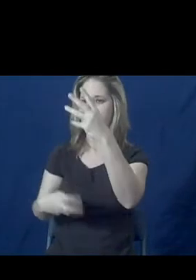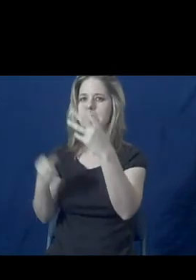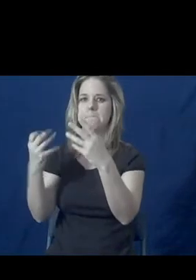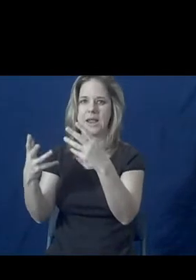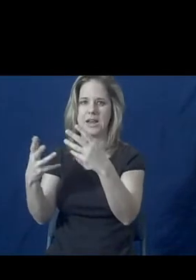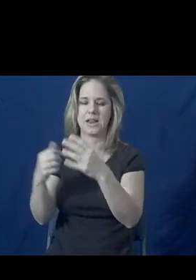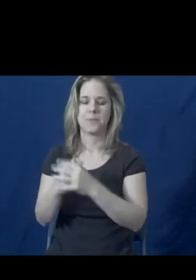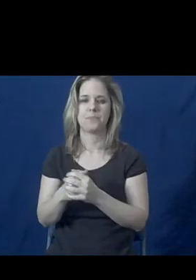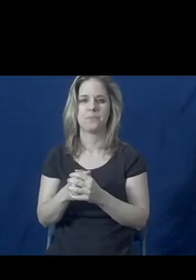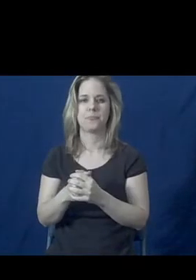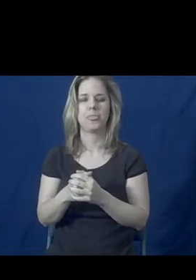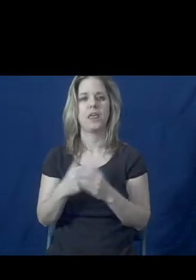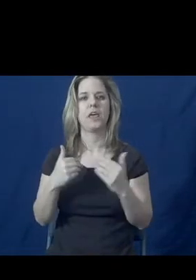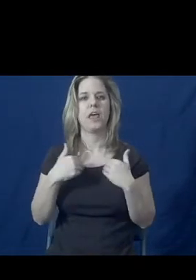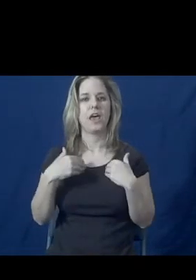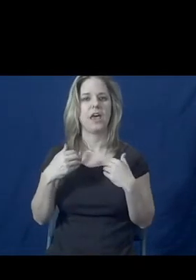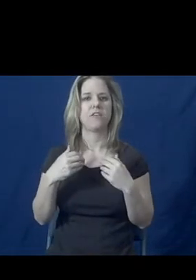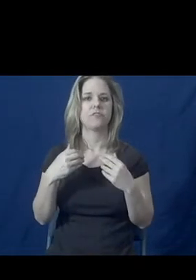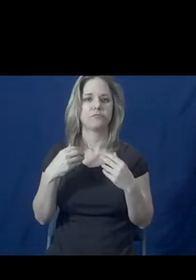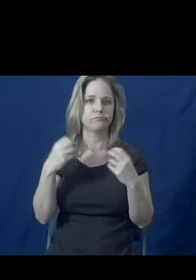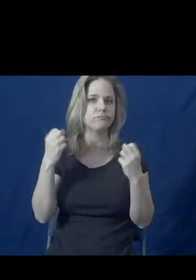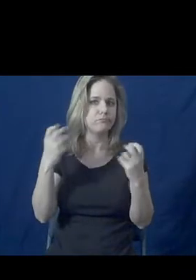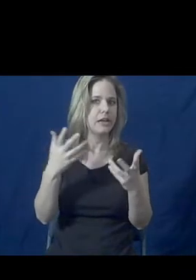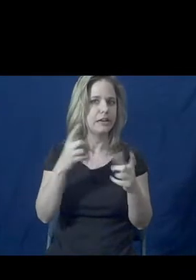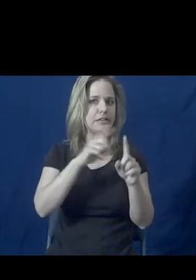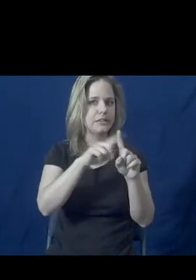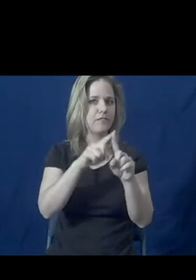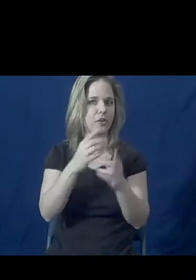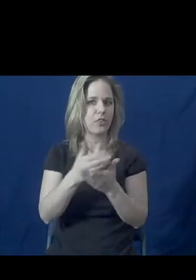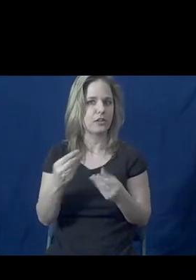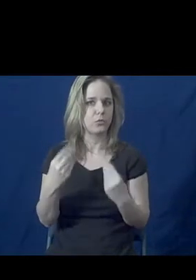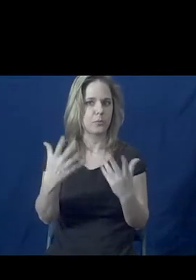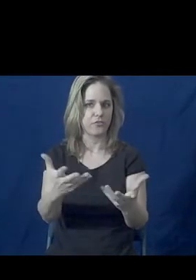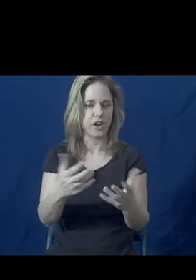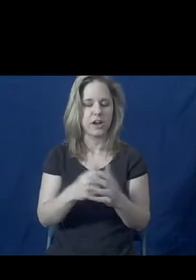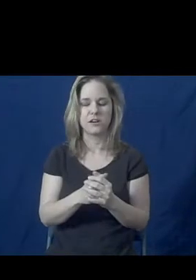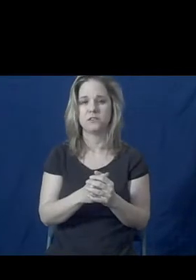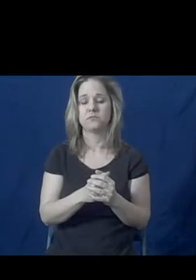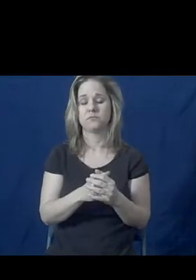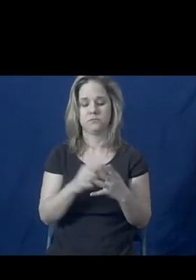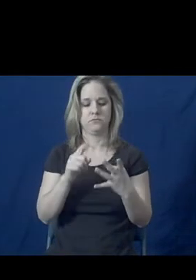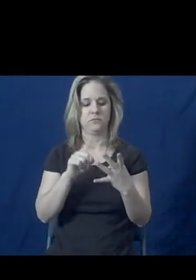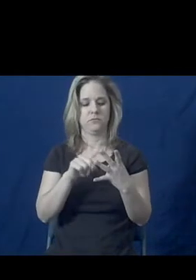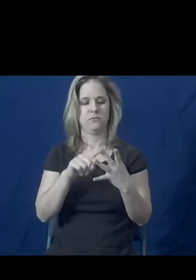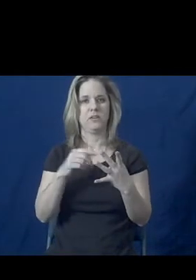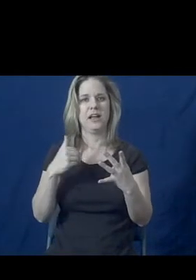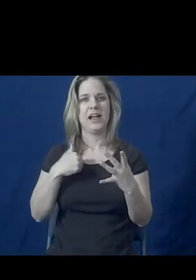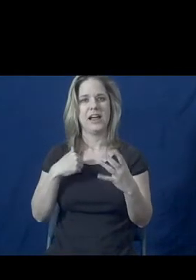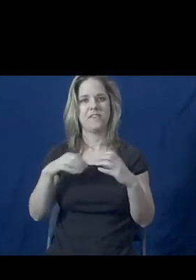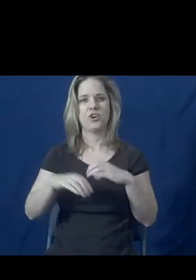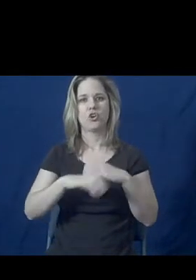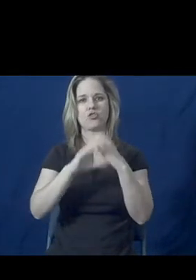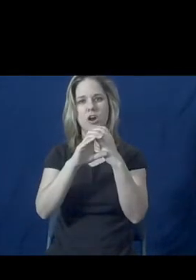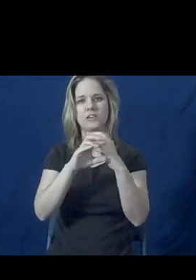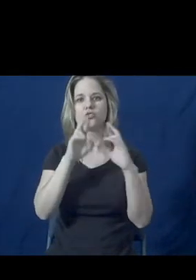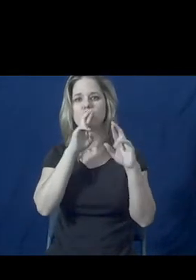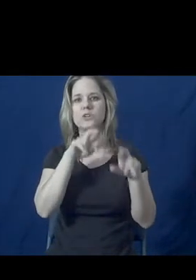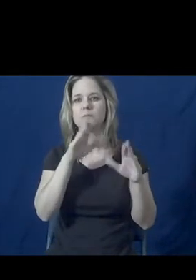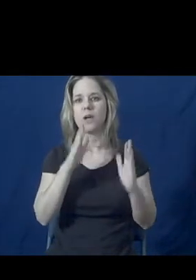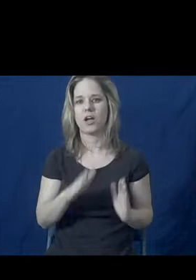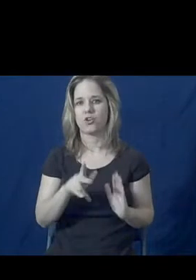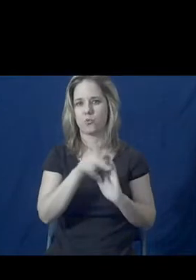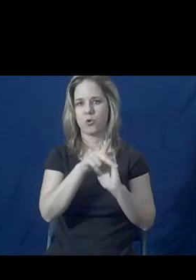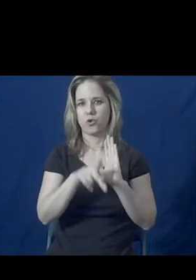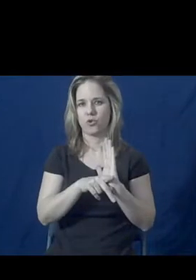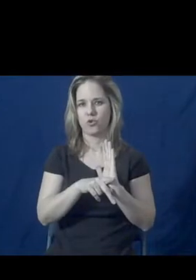resources, but we do a number of things to provide training to victim advocates. We also have a crisis responder protocol,